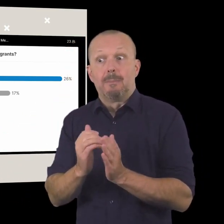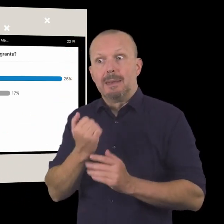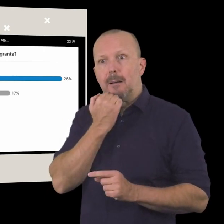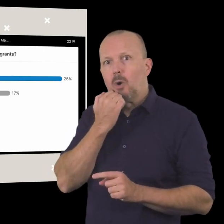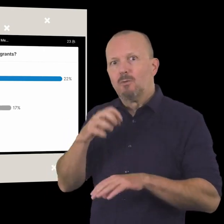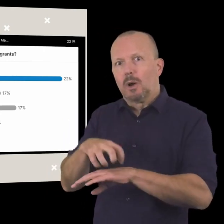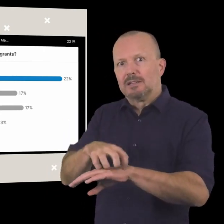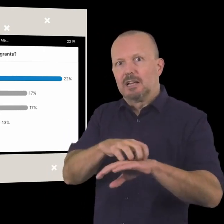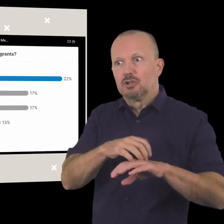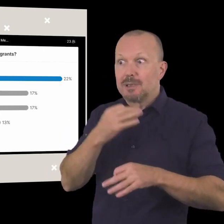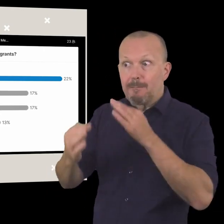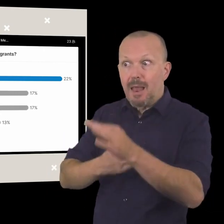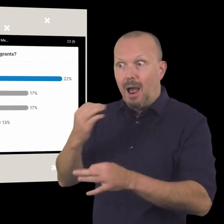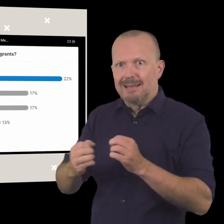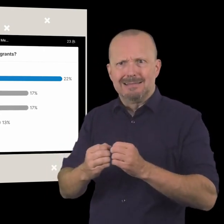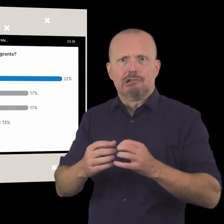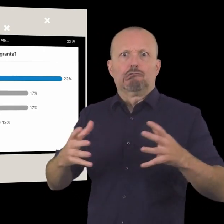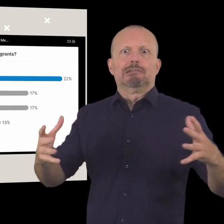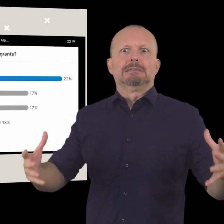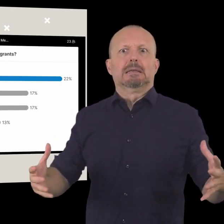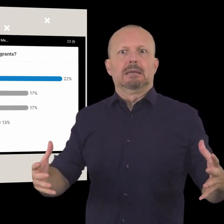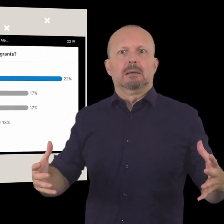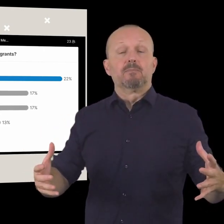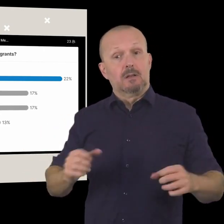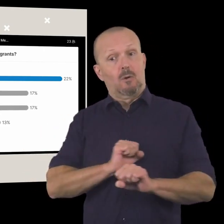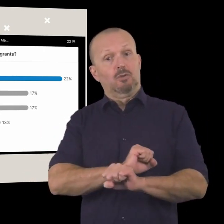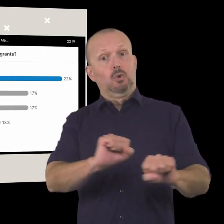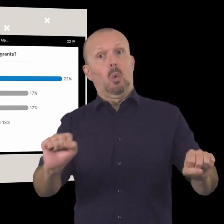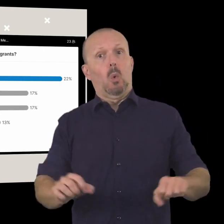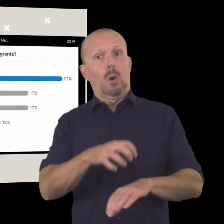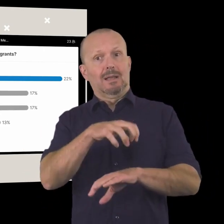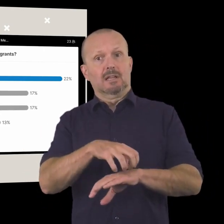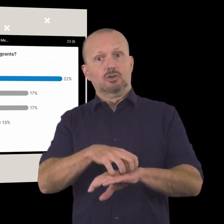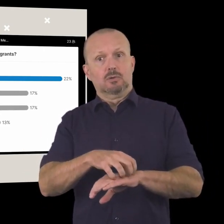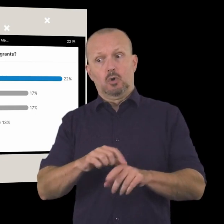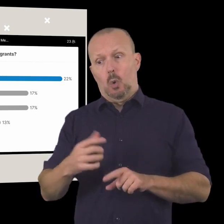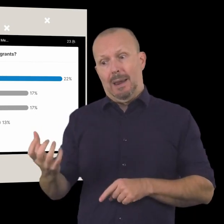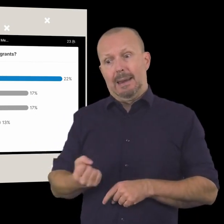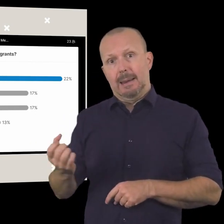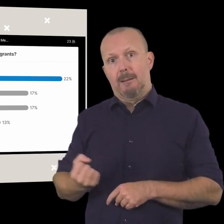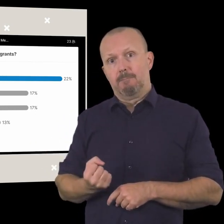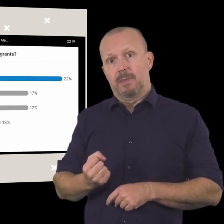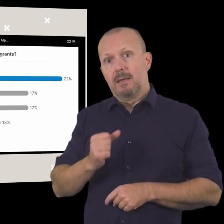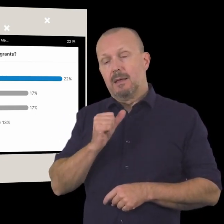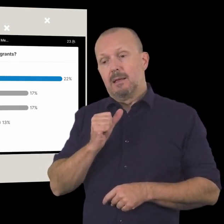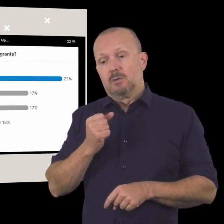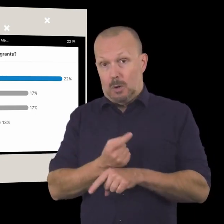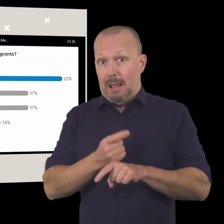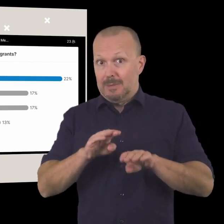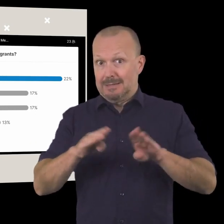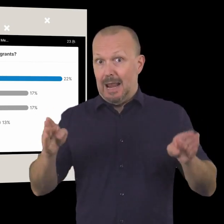sometimes uh increasing so if a large amount of your income uh for your that's cut